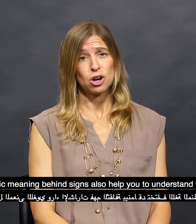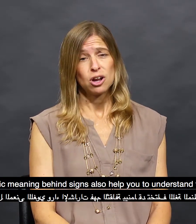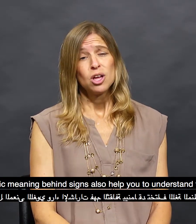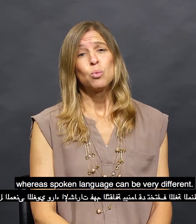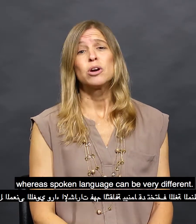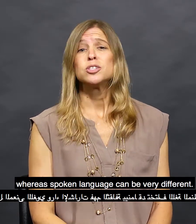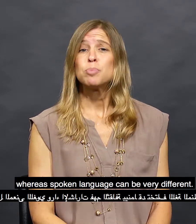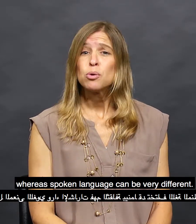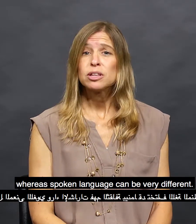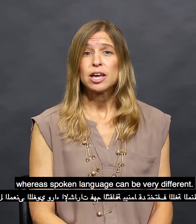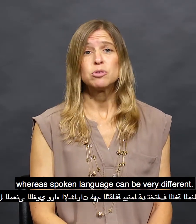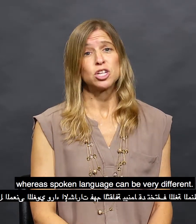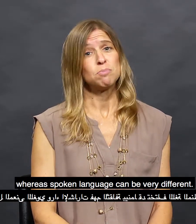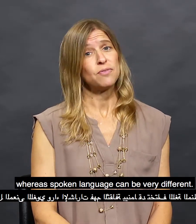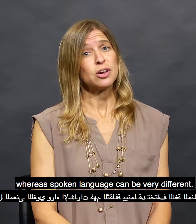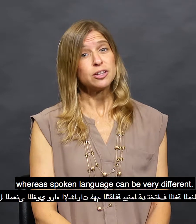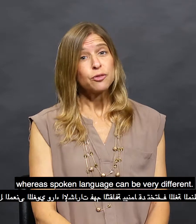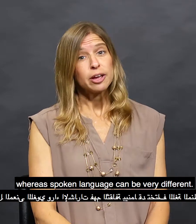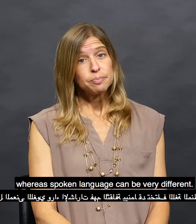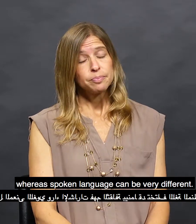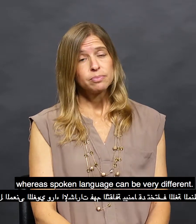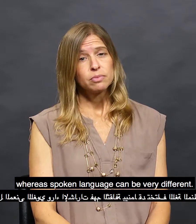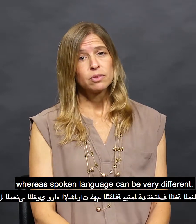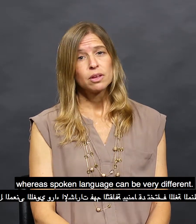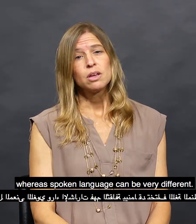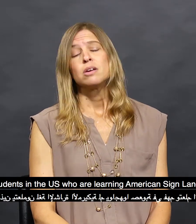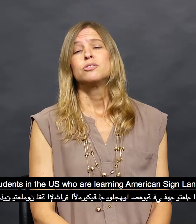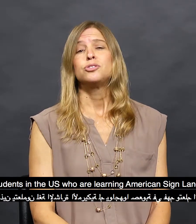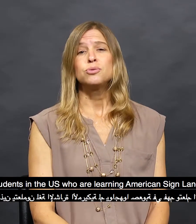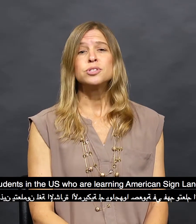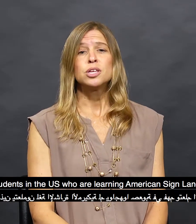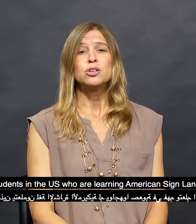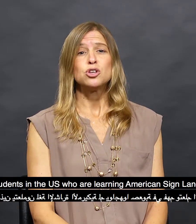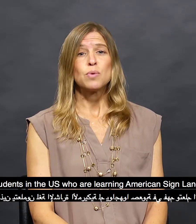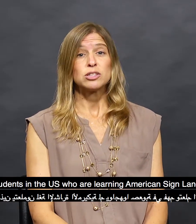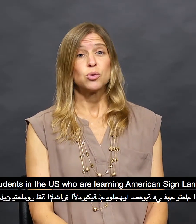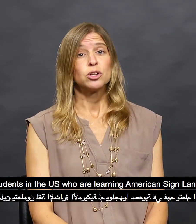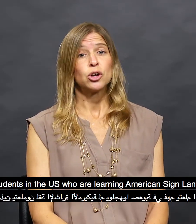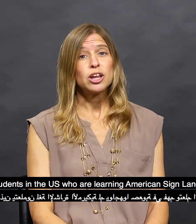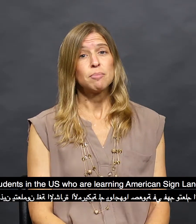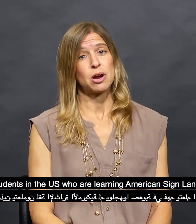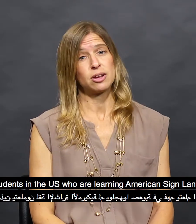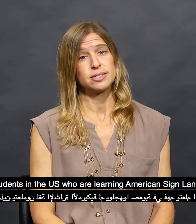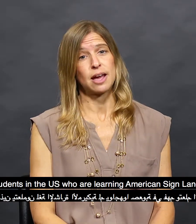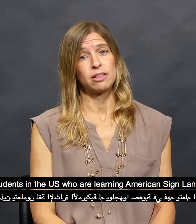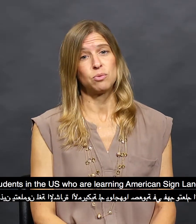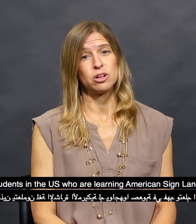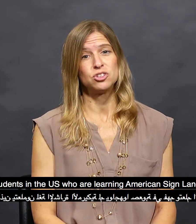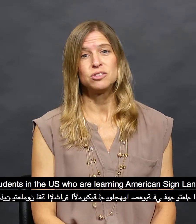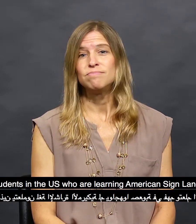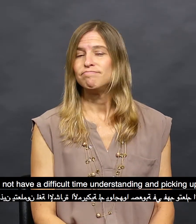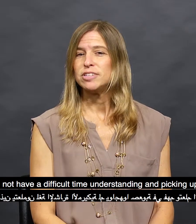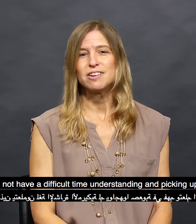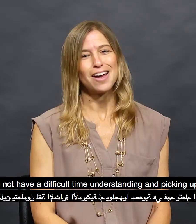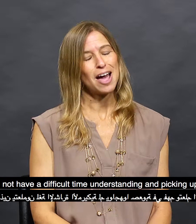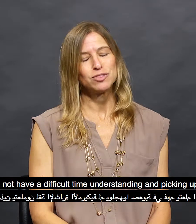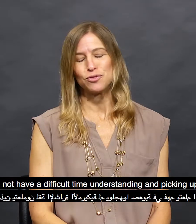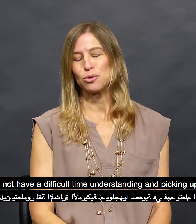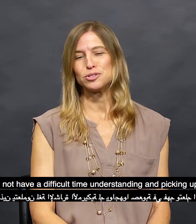whereas spoken language can be very different. Students in the U.S. are learning American Sign Language did not have difficulty